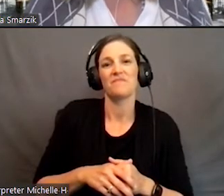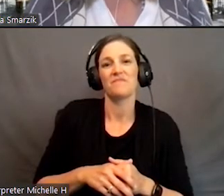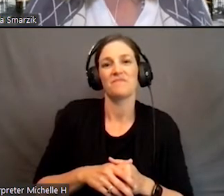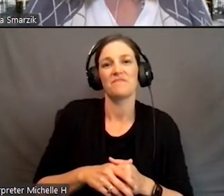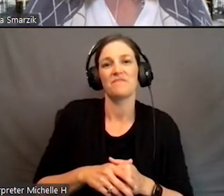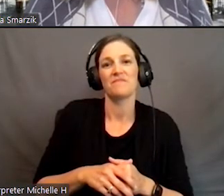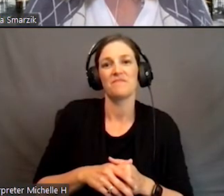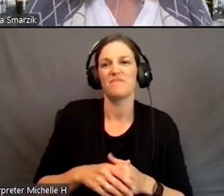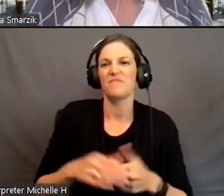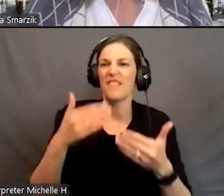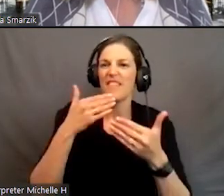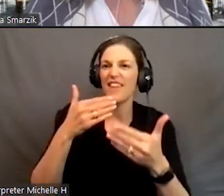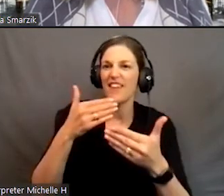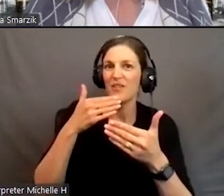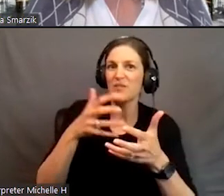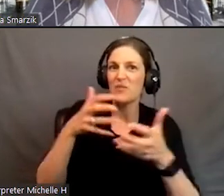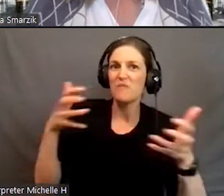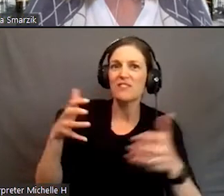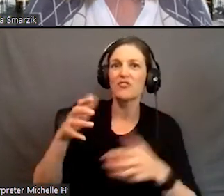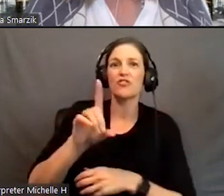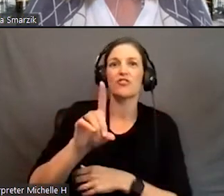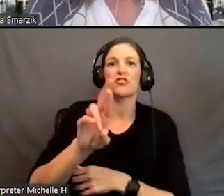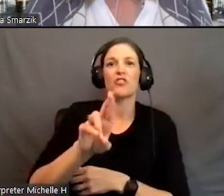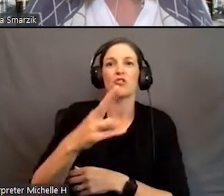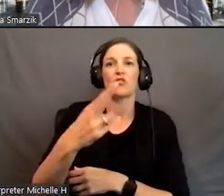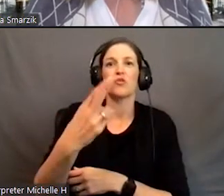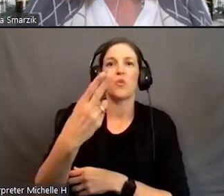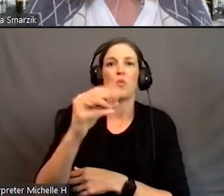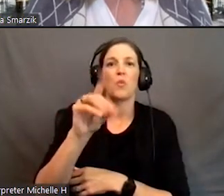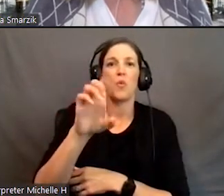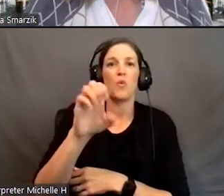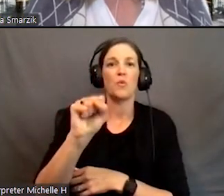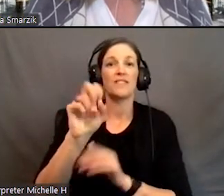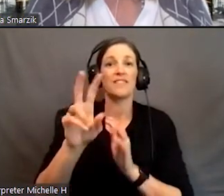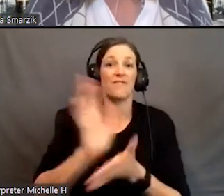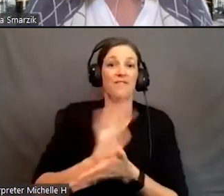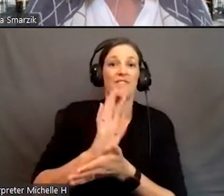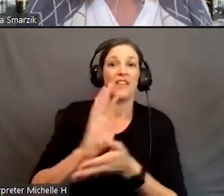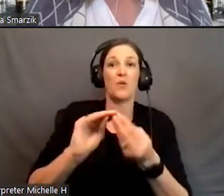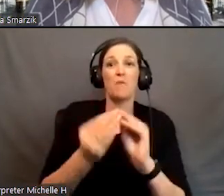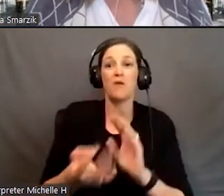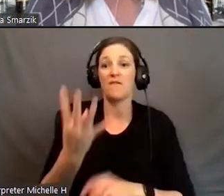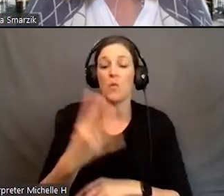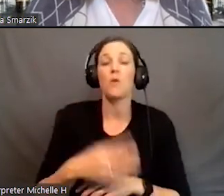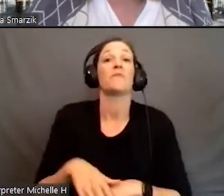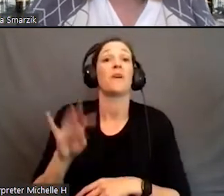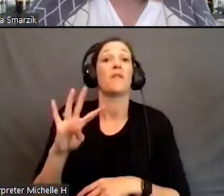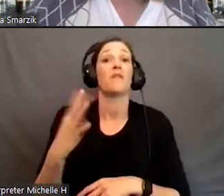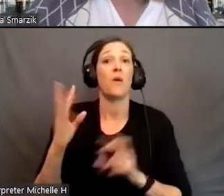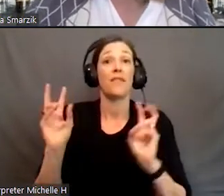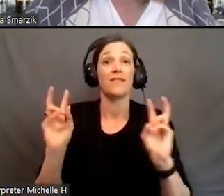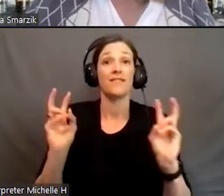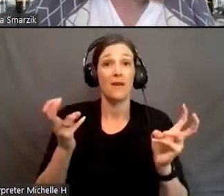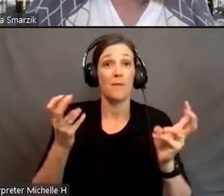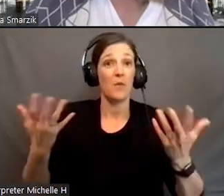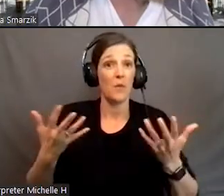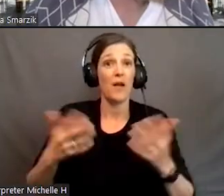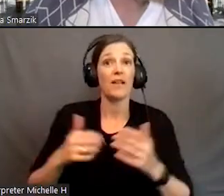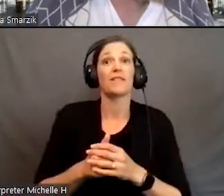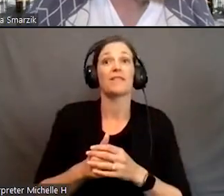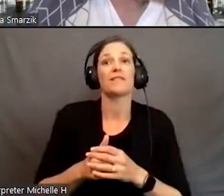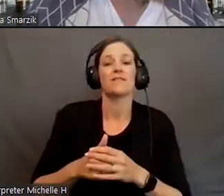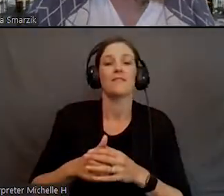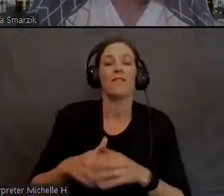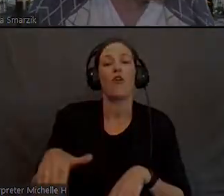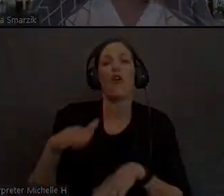Thank you so much, Dr. Rhodes video number four. Our fourth topic is on the right